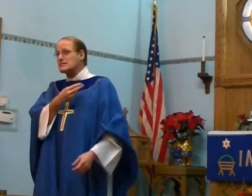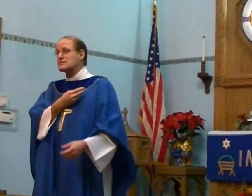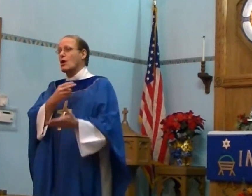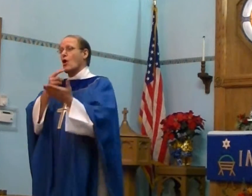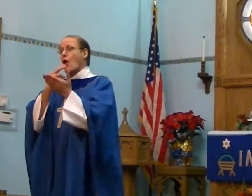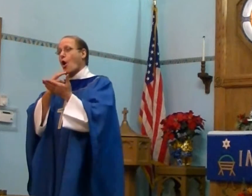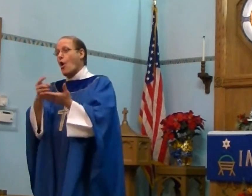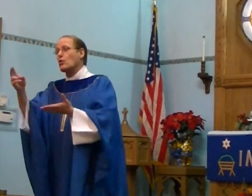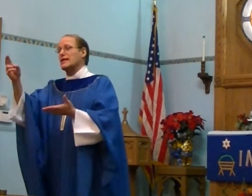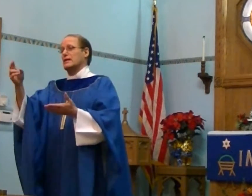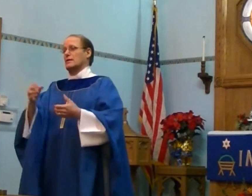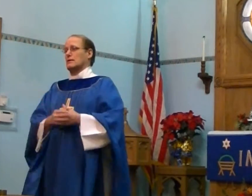holy